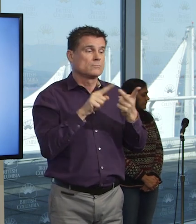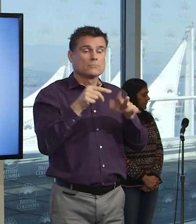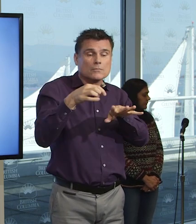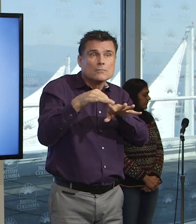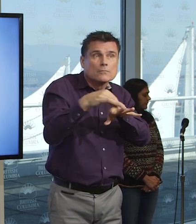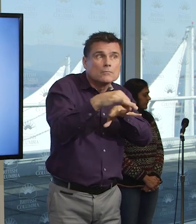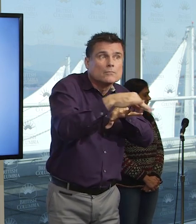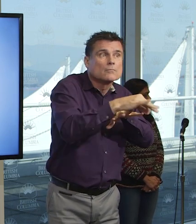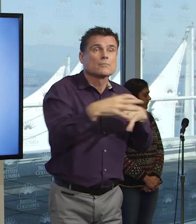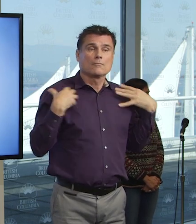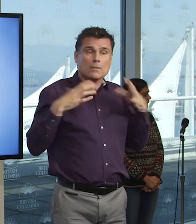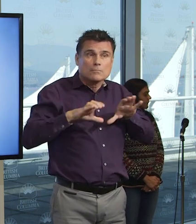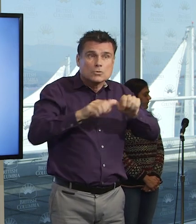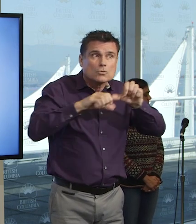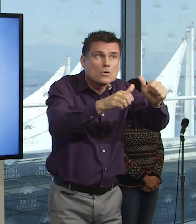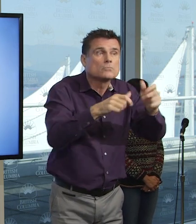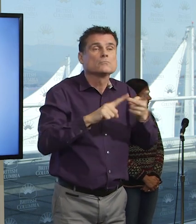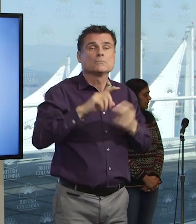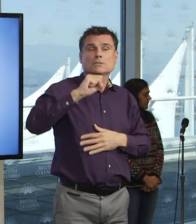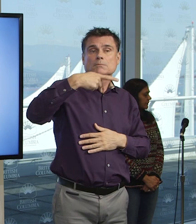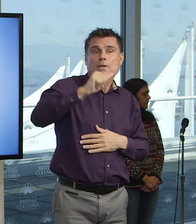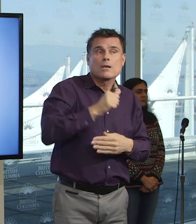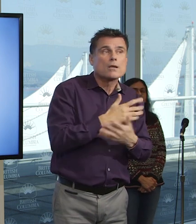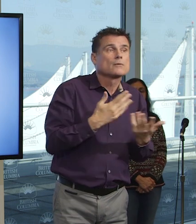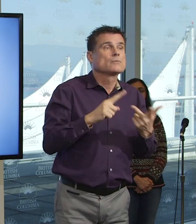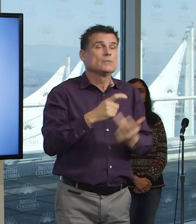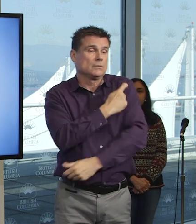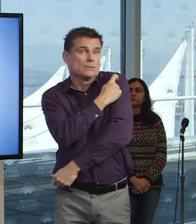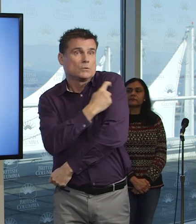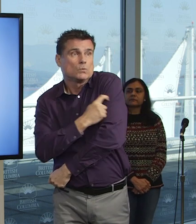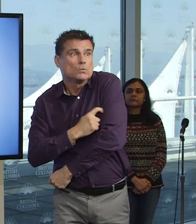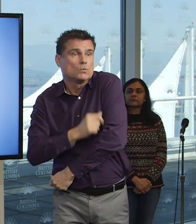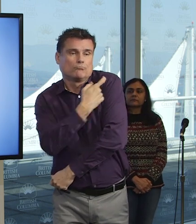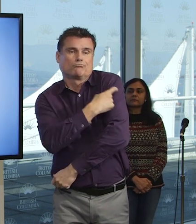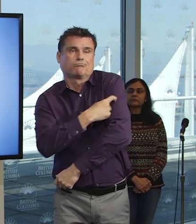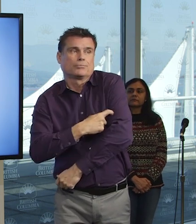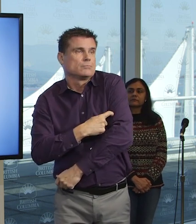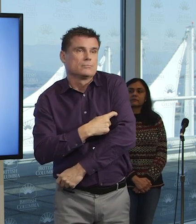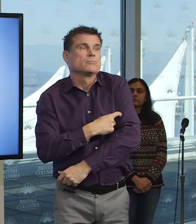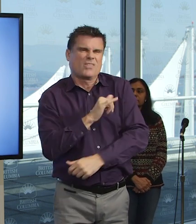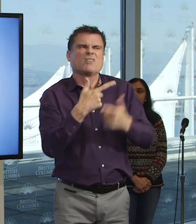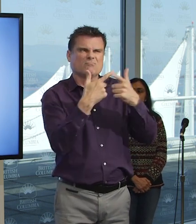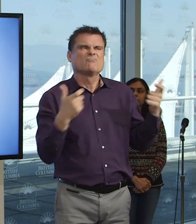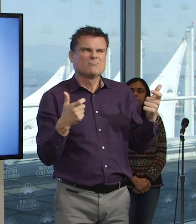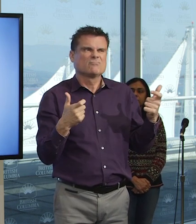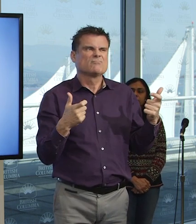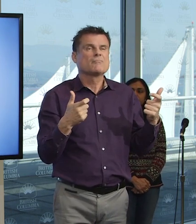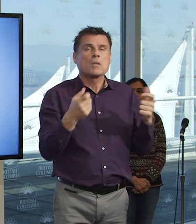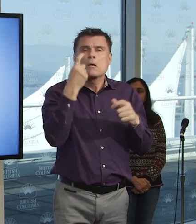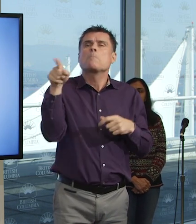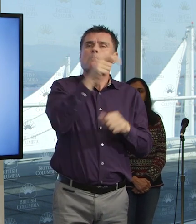shops, etc. And I know most of the, these businesses have closed but it's come to my attention that there is still